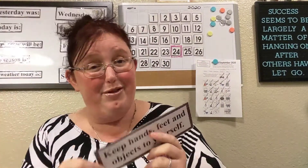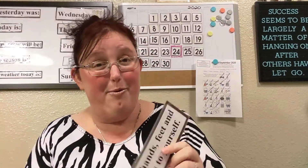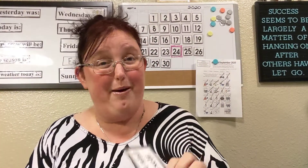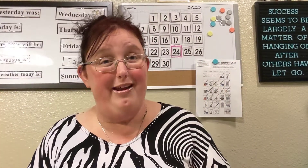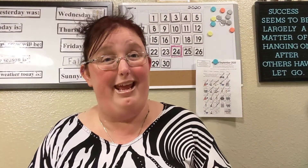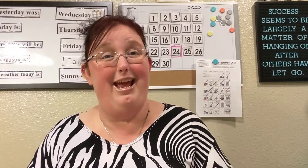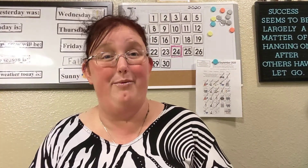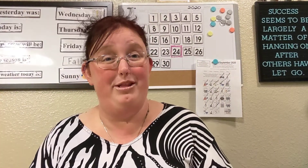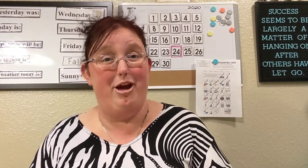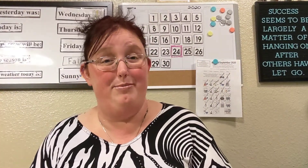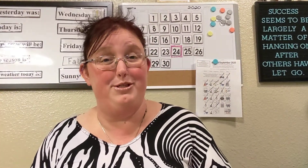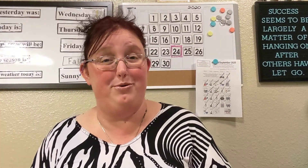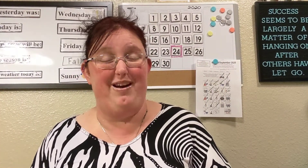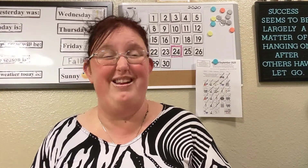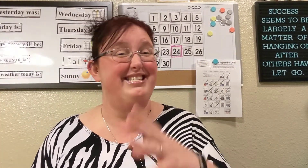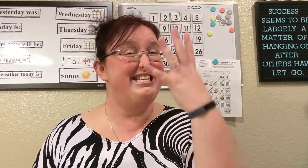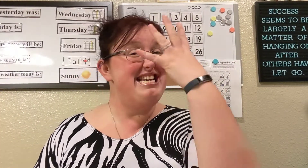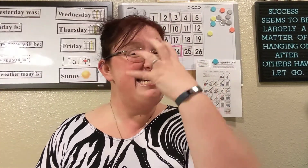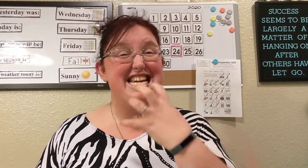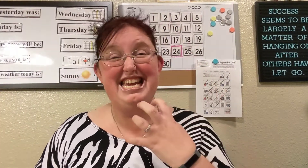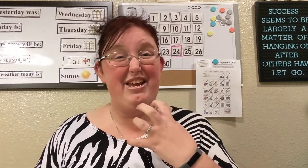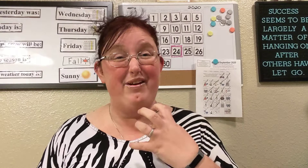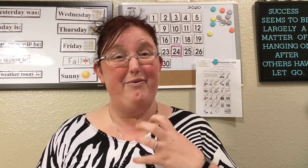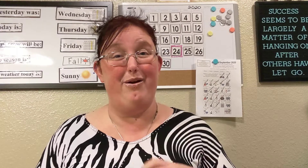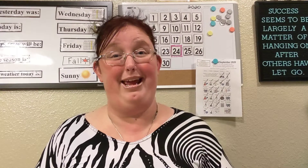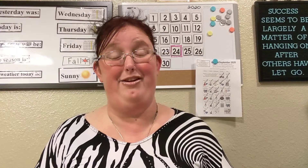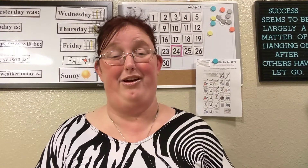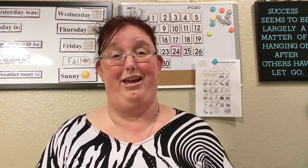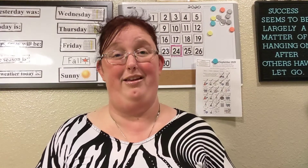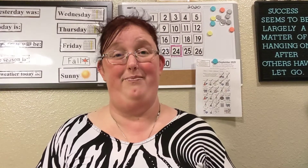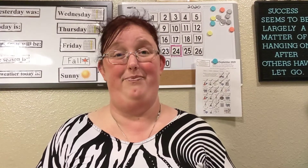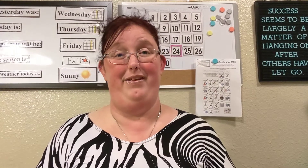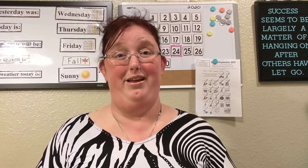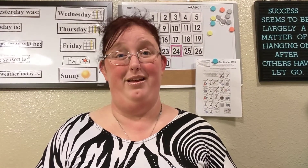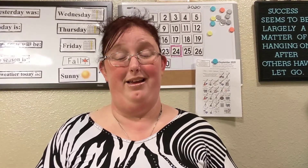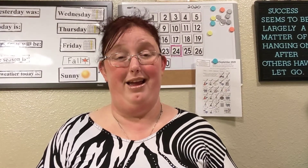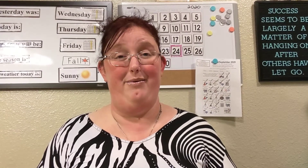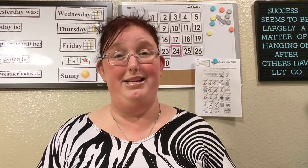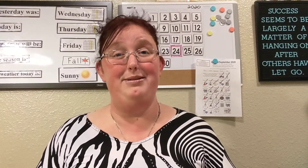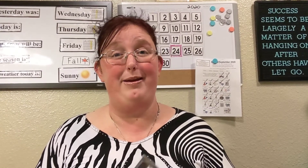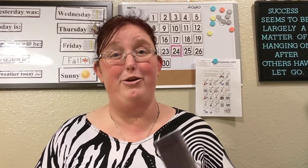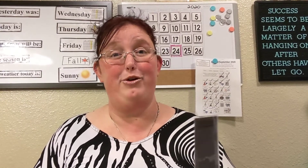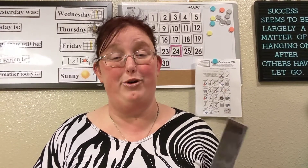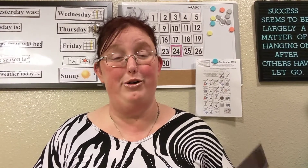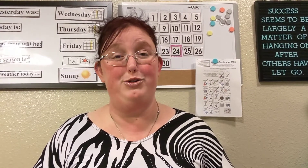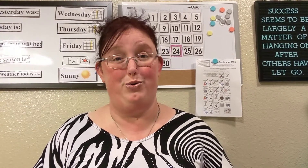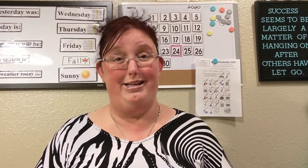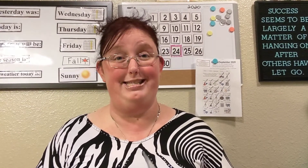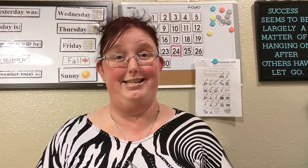with our body and with the objects around us even if we're angry we need to make good choices